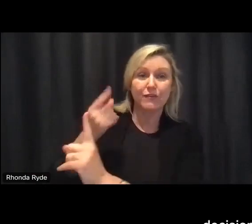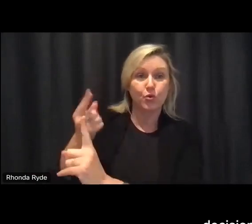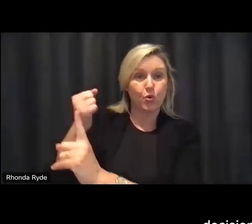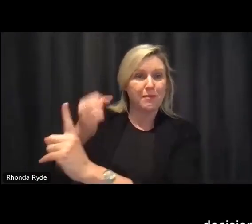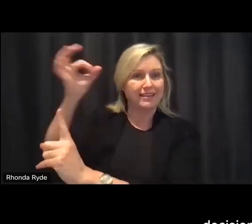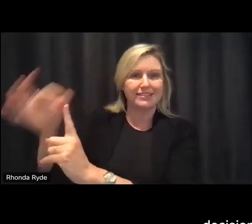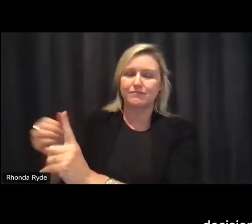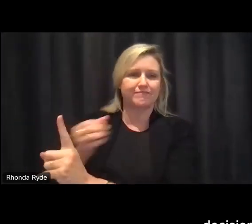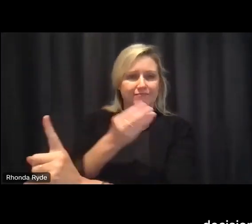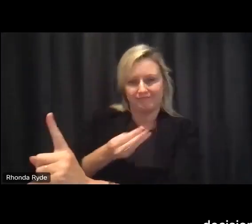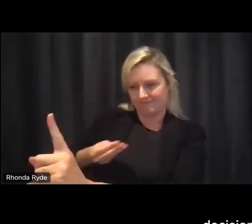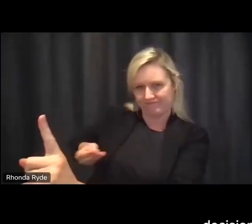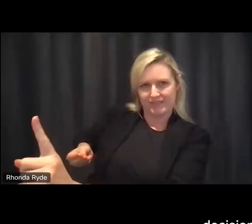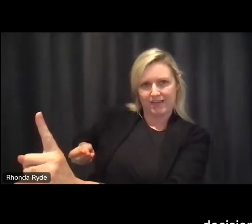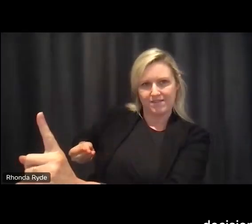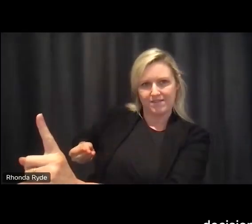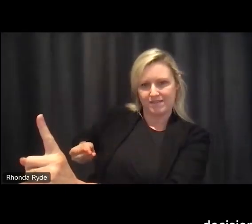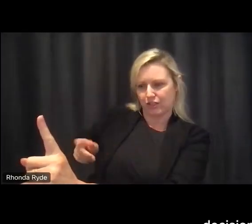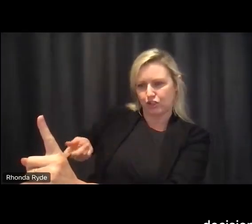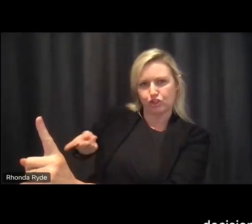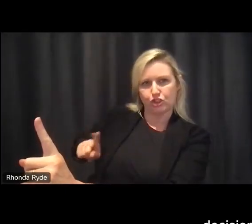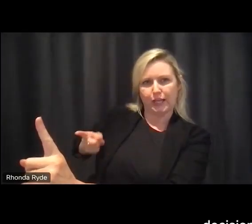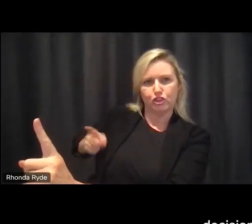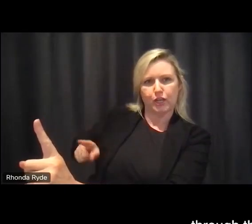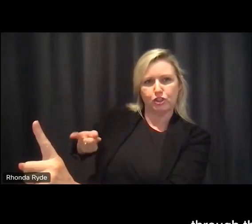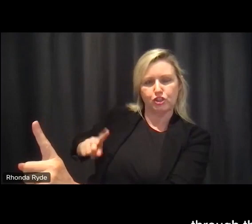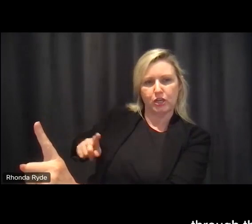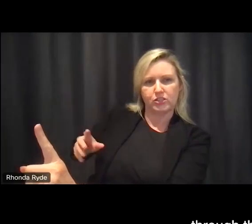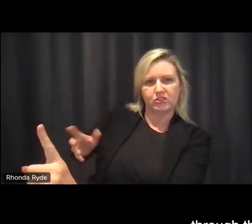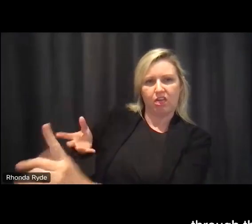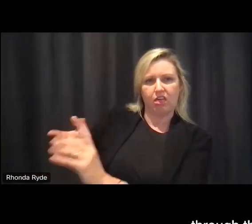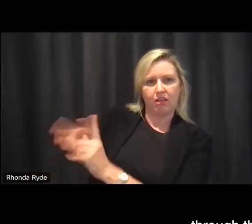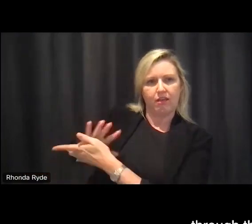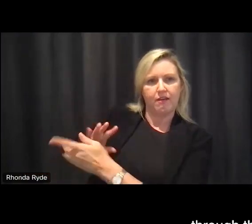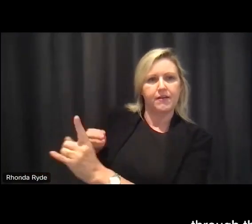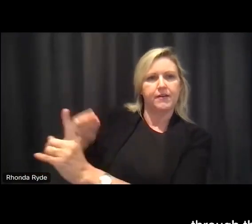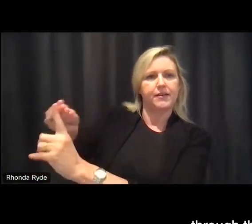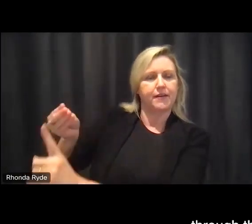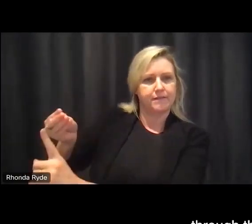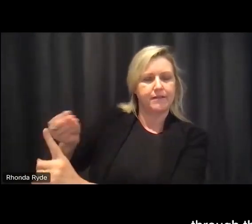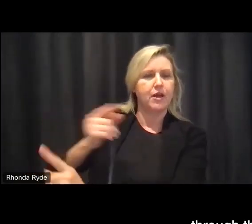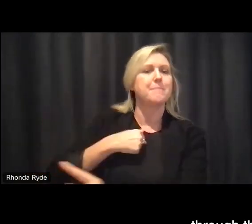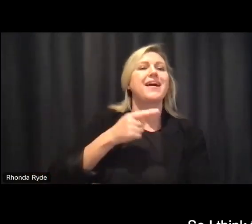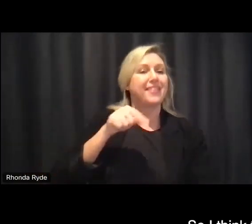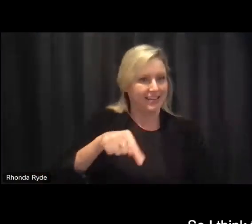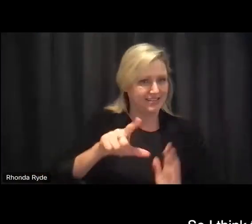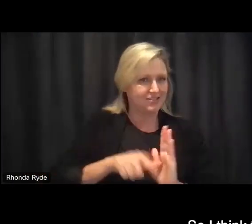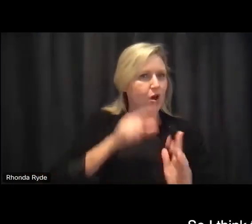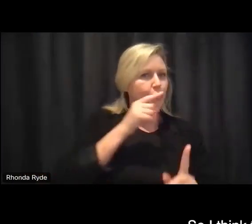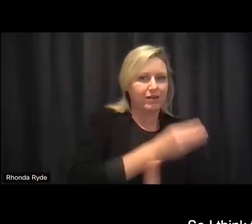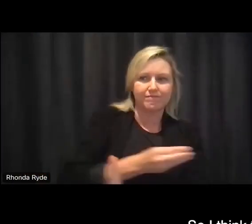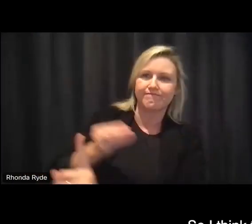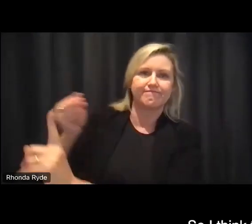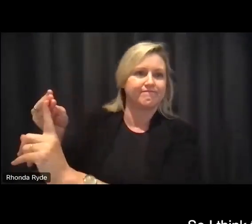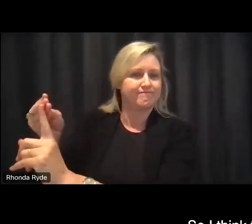then implemented through the ndia and through the national ndis quality and safeguards commission so